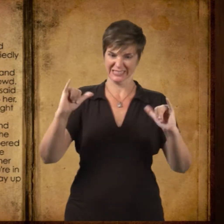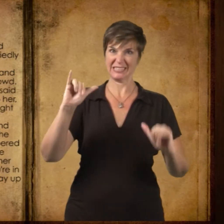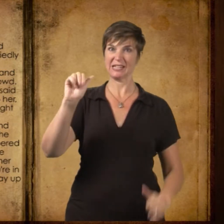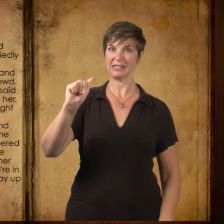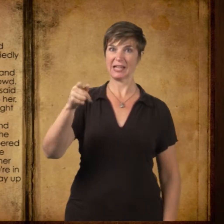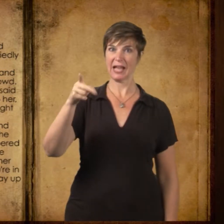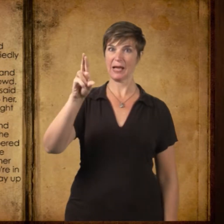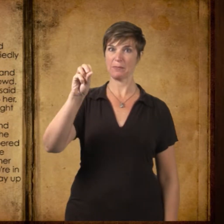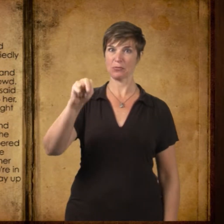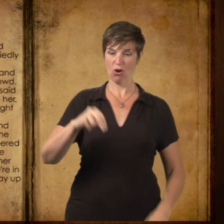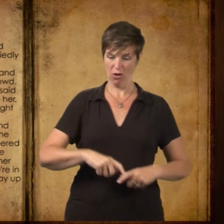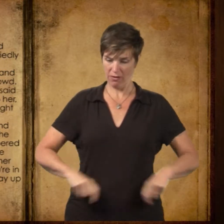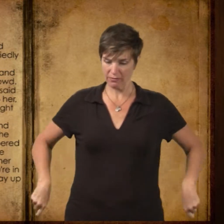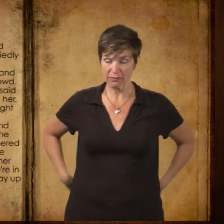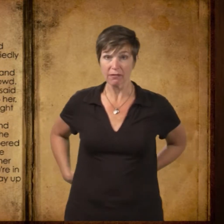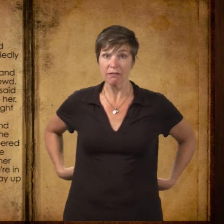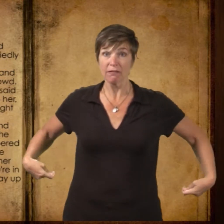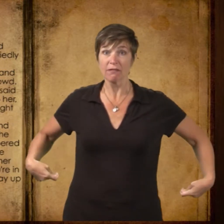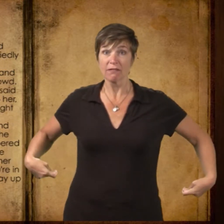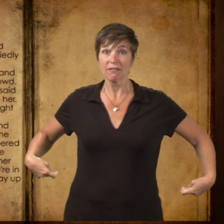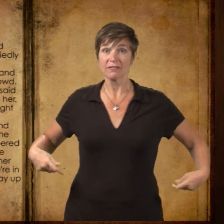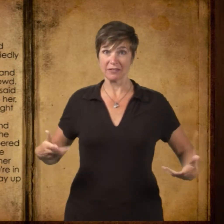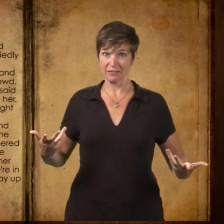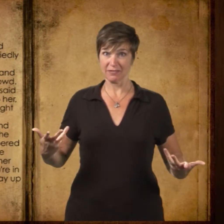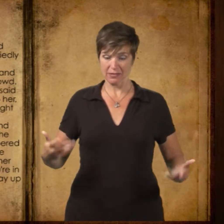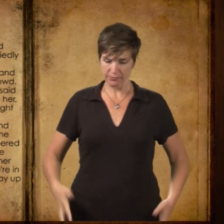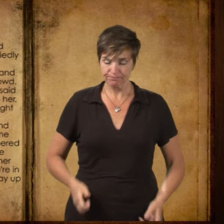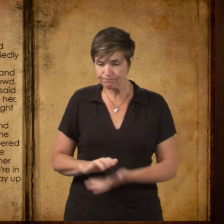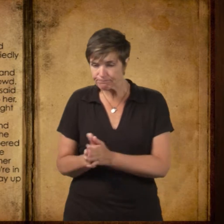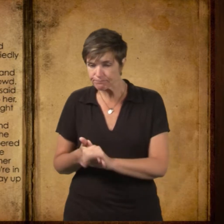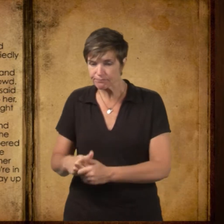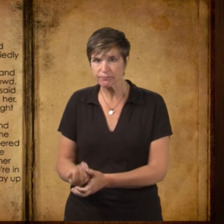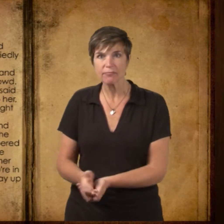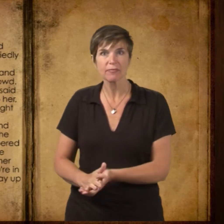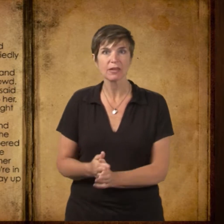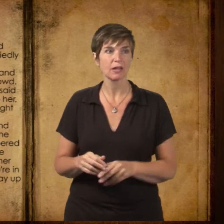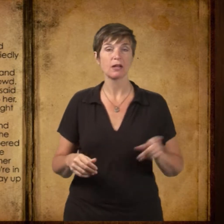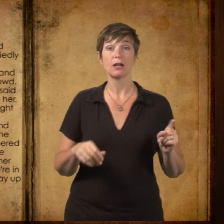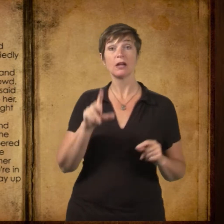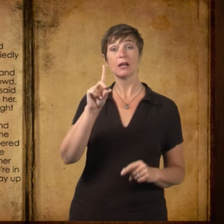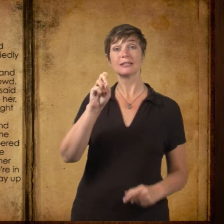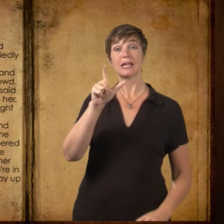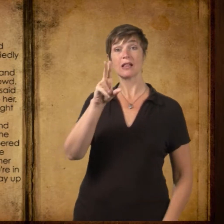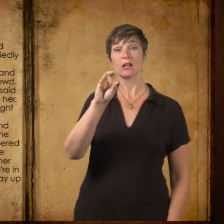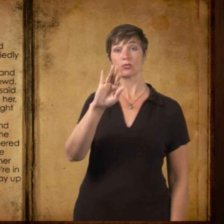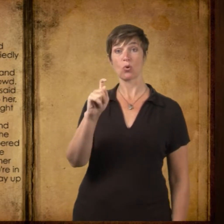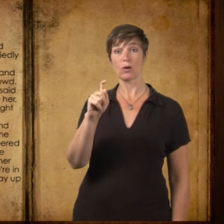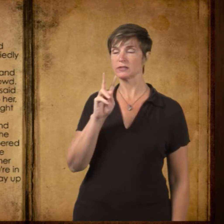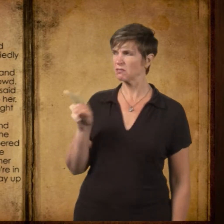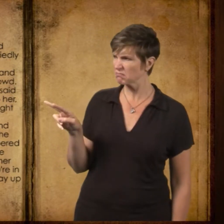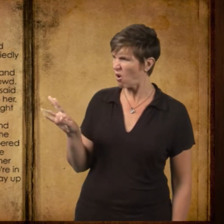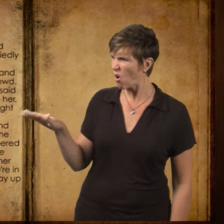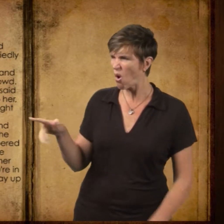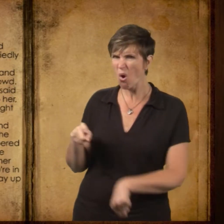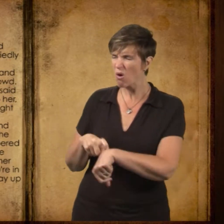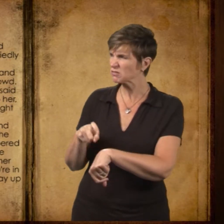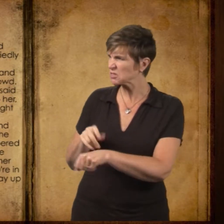She dried her hands on her apron and Mrs. Delacroix said, You're in time though,